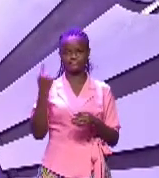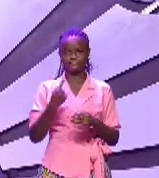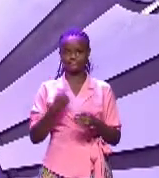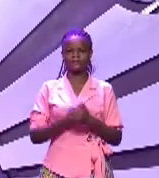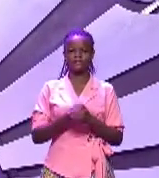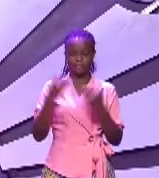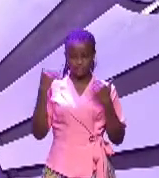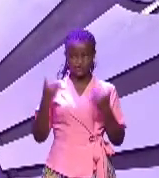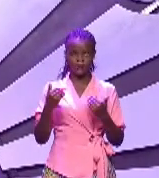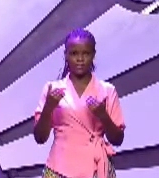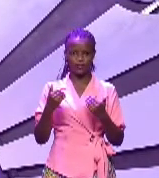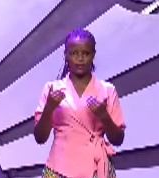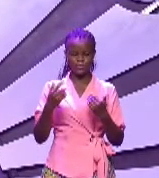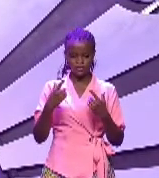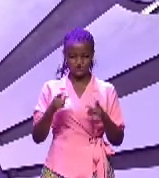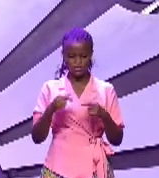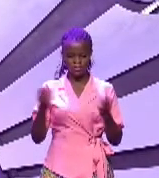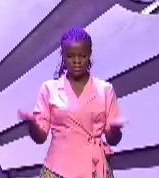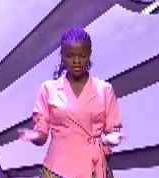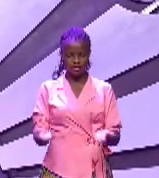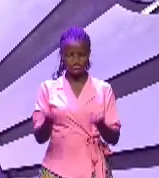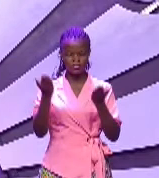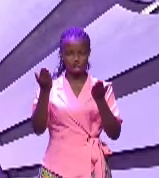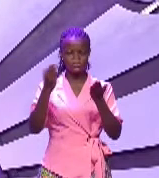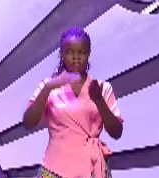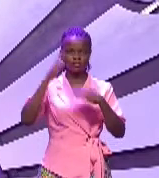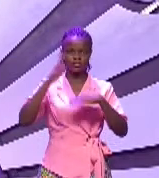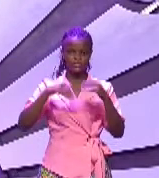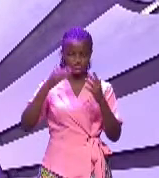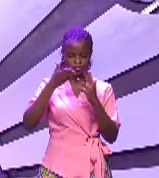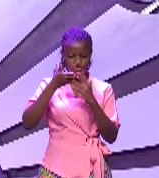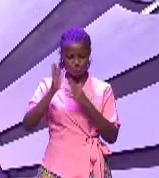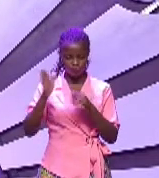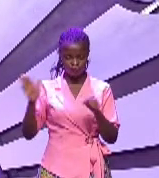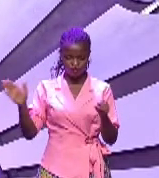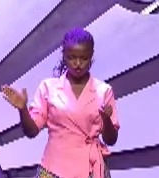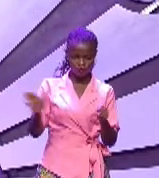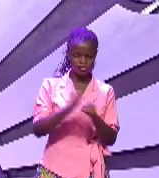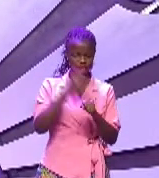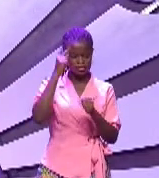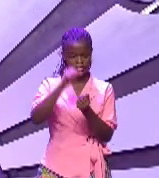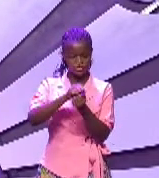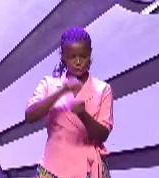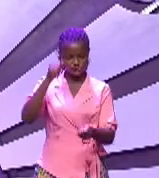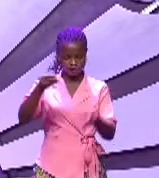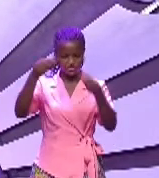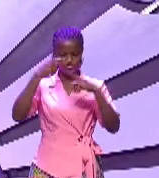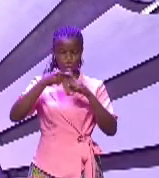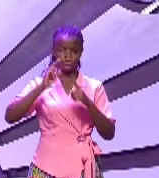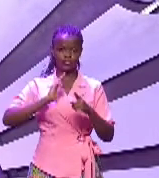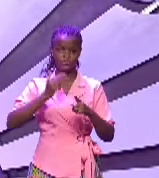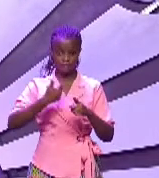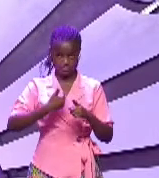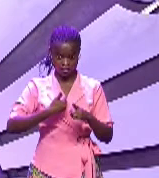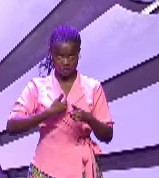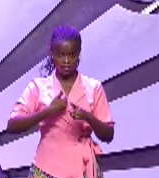unless I should be exalted above measure through the abundance of the revelations that were given to me a